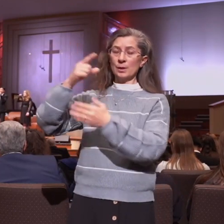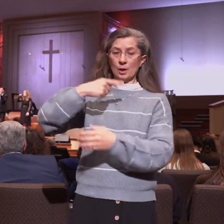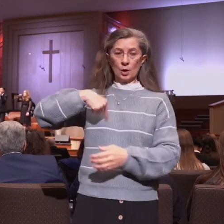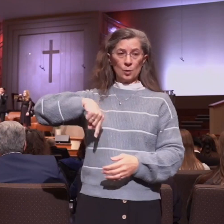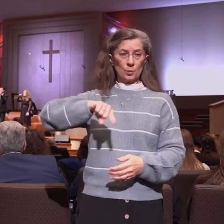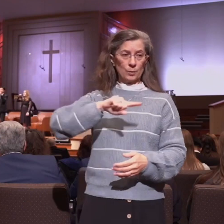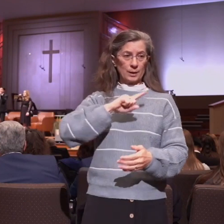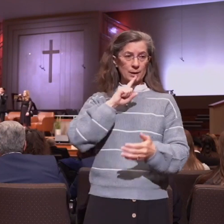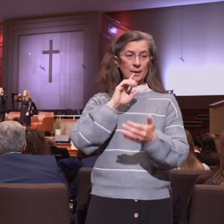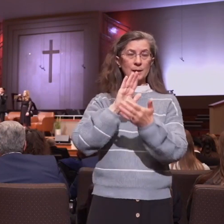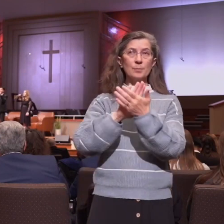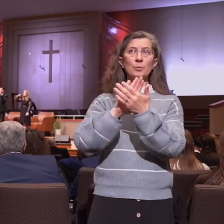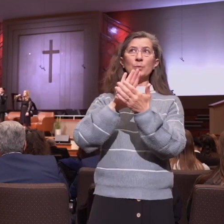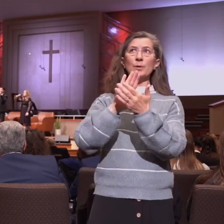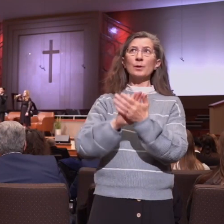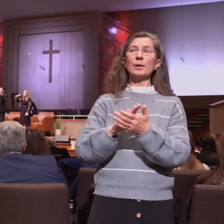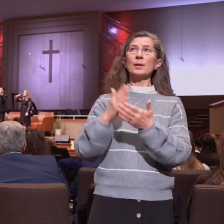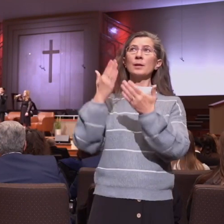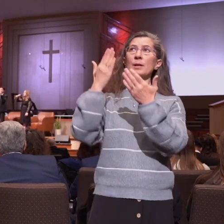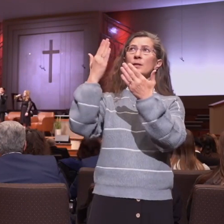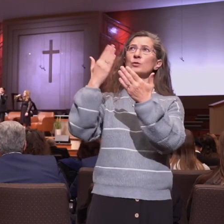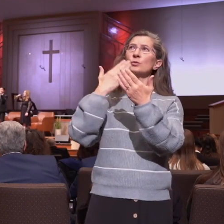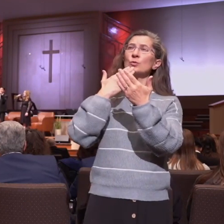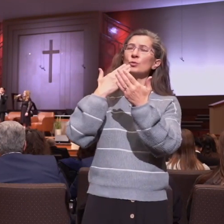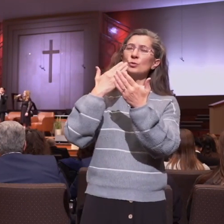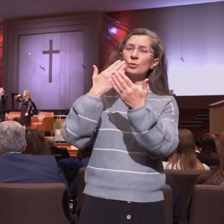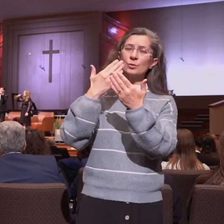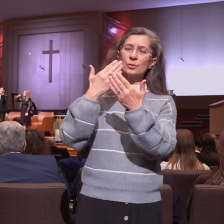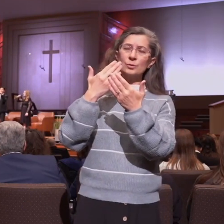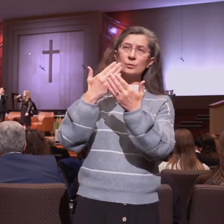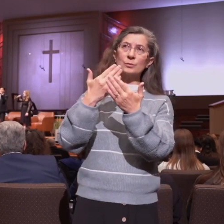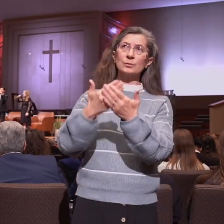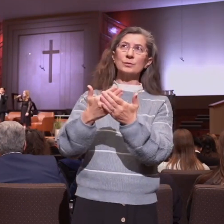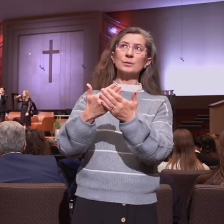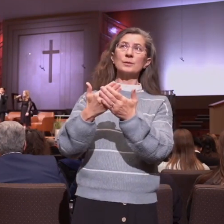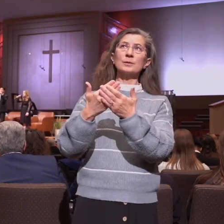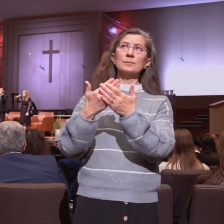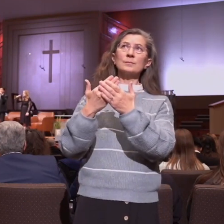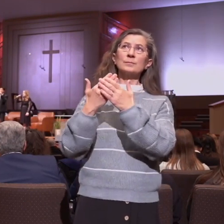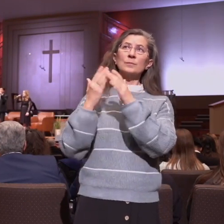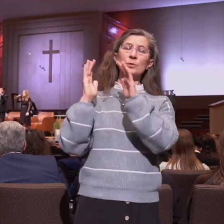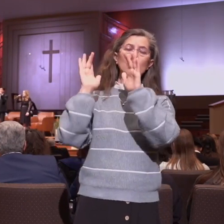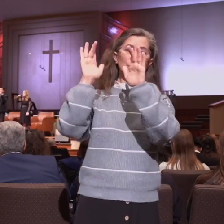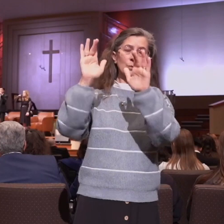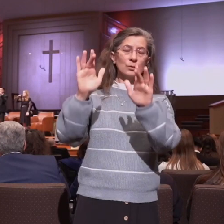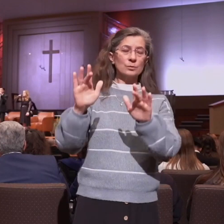praise goodness and mercy,